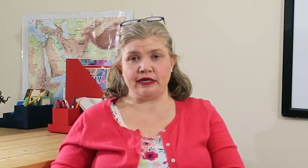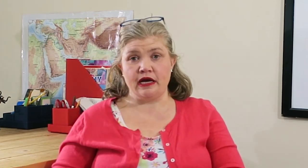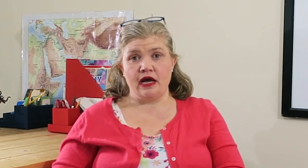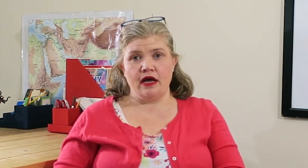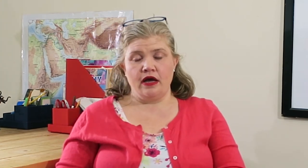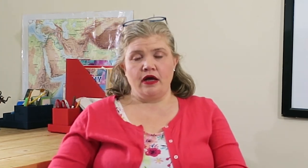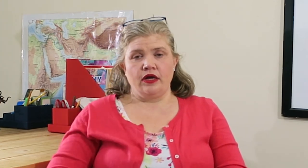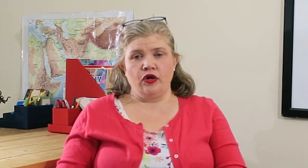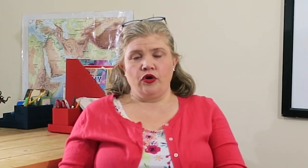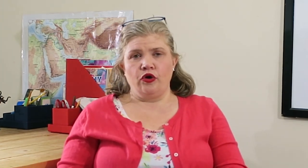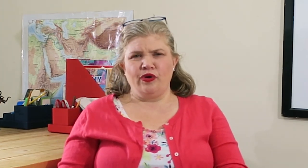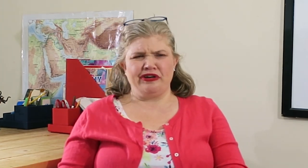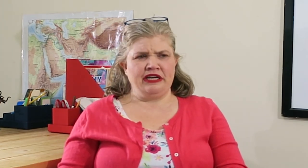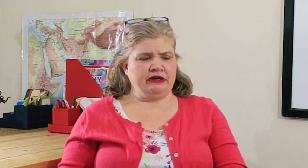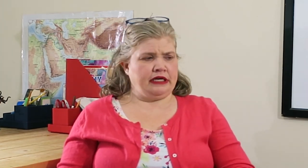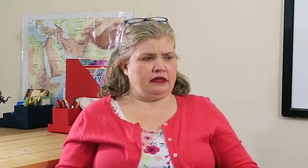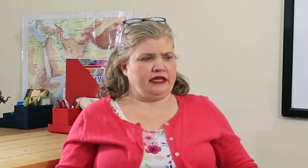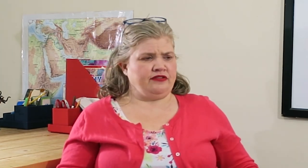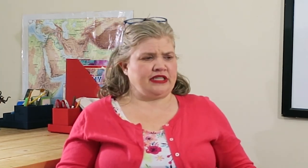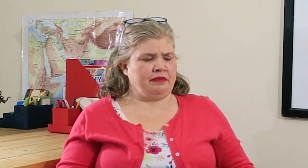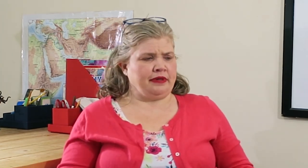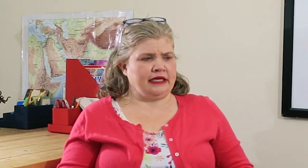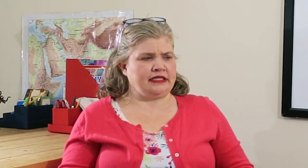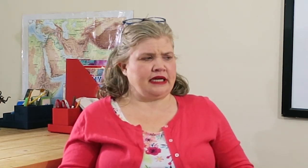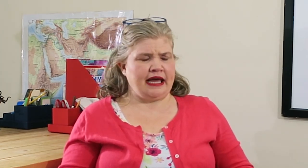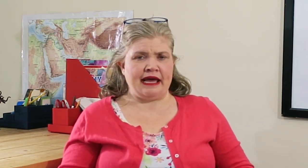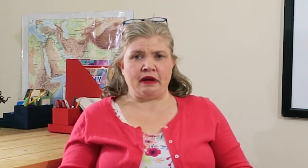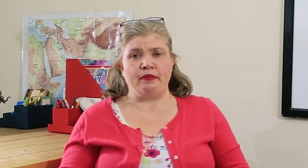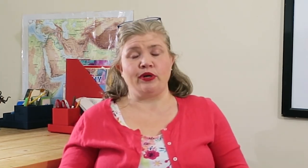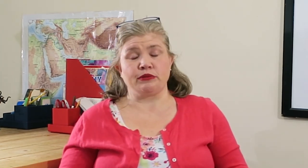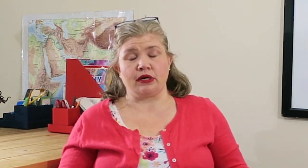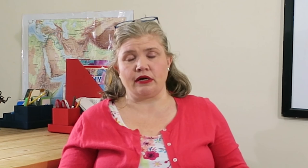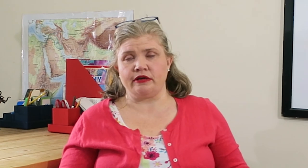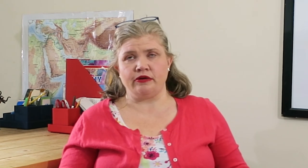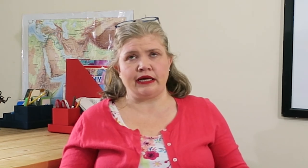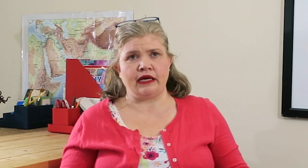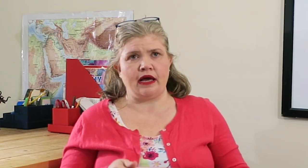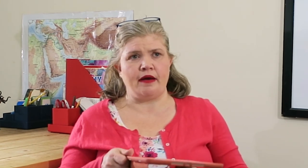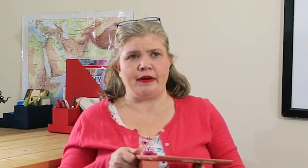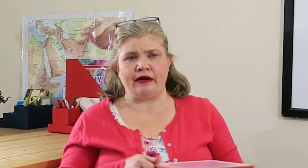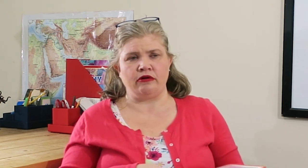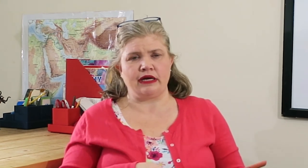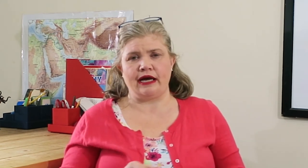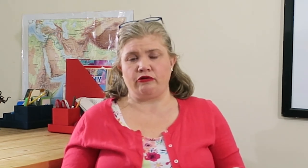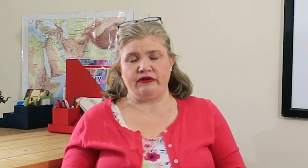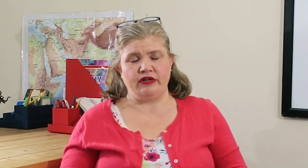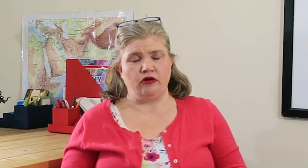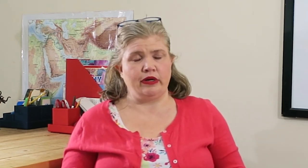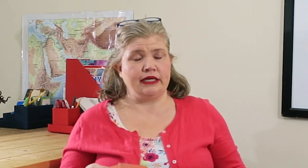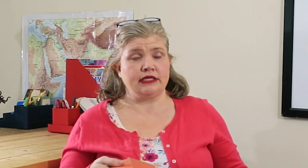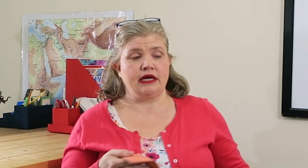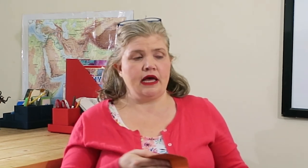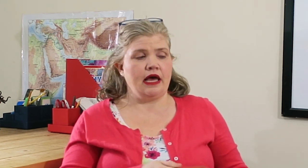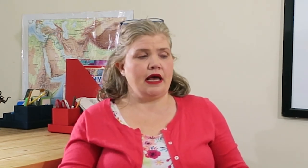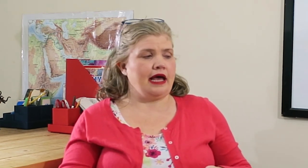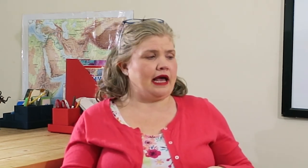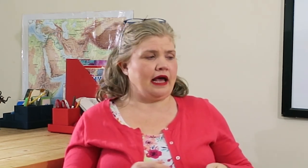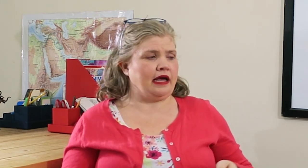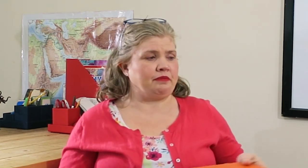week, we were getting ready to leave someplace, and my boys were arguing about, I don't even know what. And